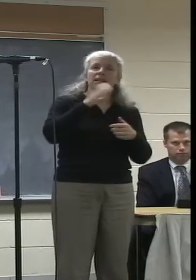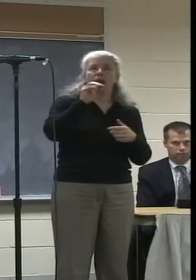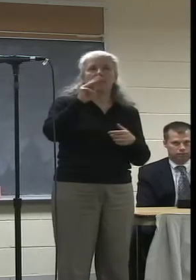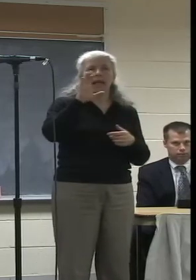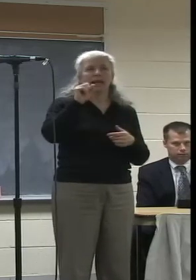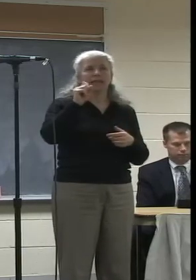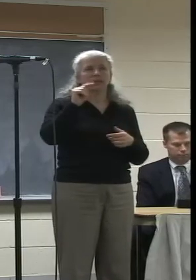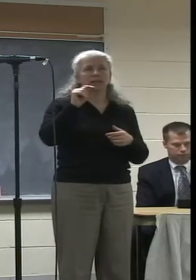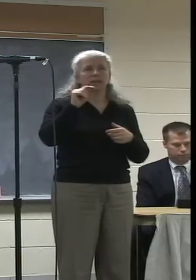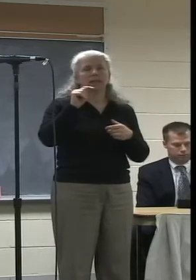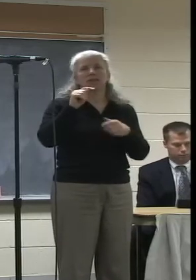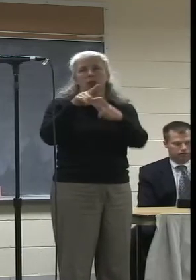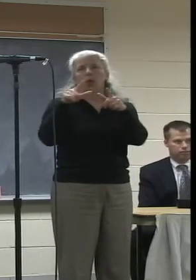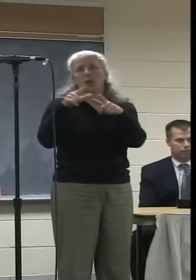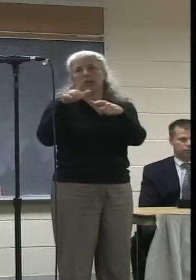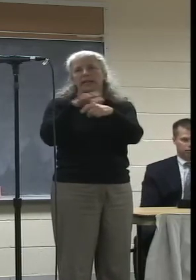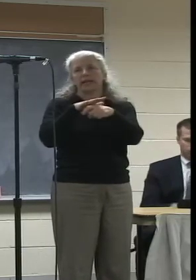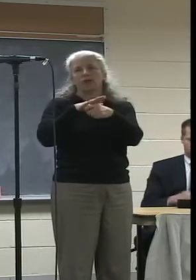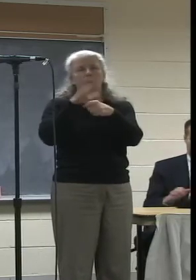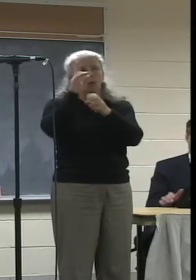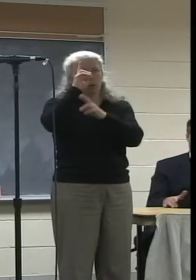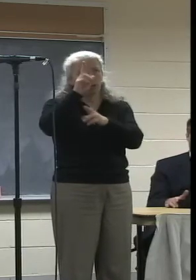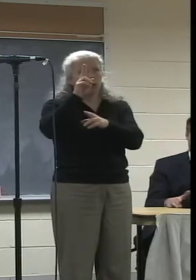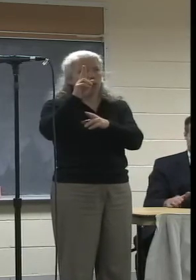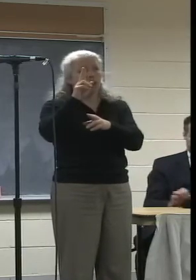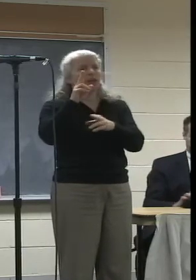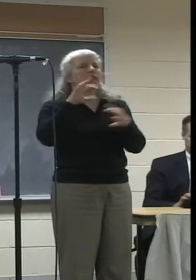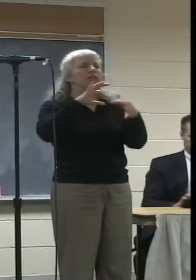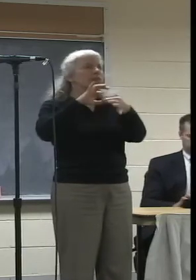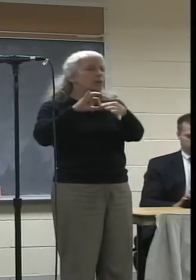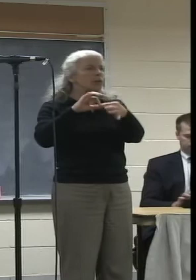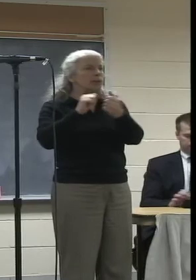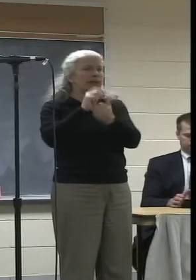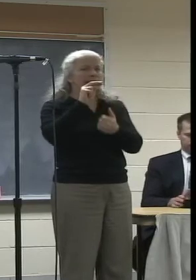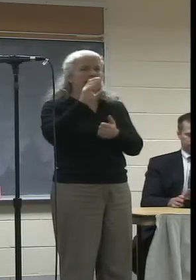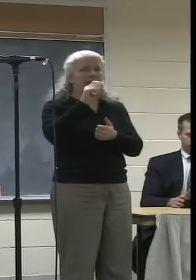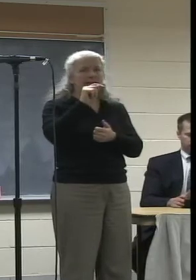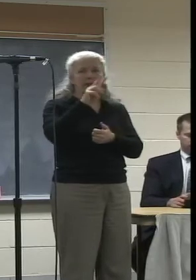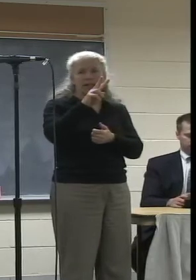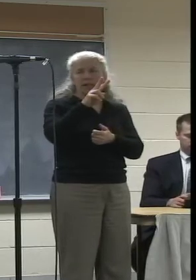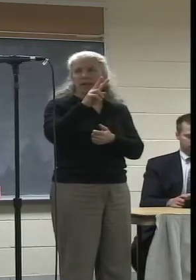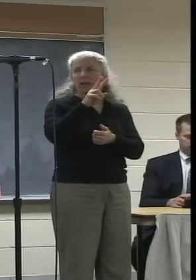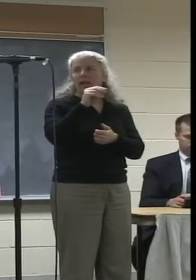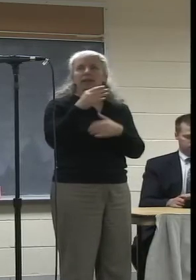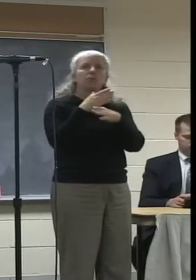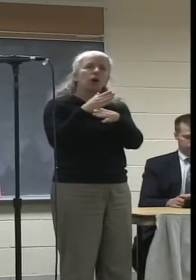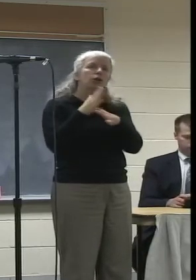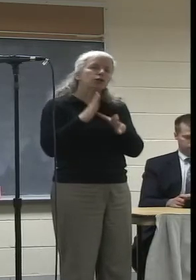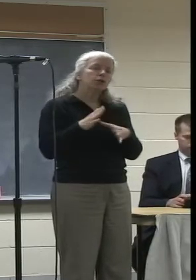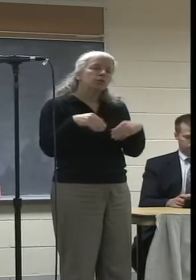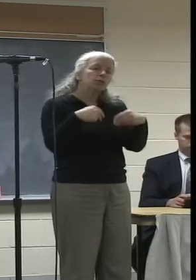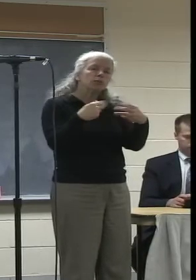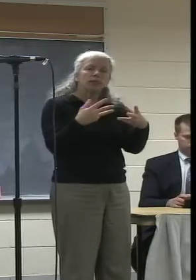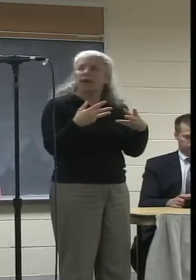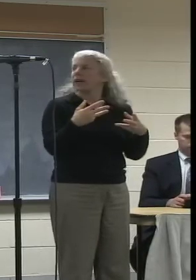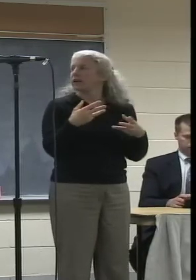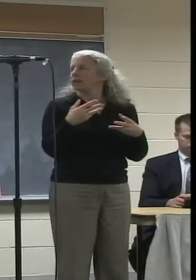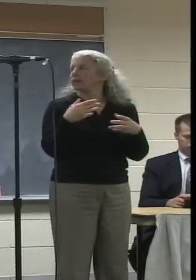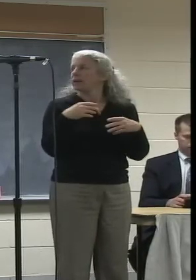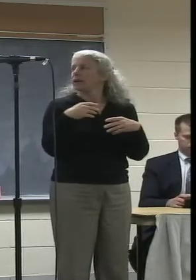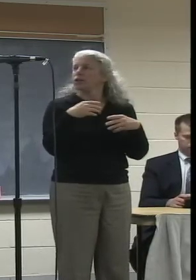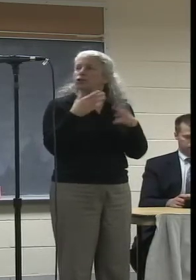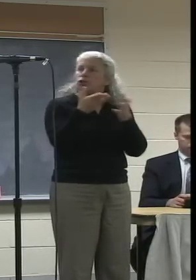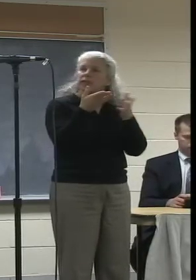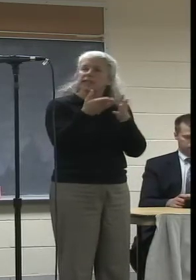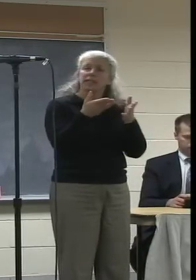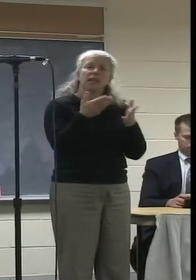embrace this partnership with NCTV. The City of Northampton, please embrace this partnership that we can offer a service that may appear